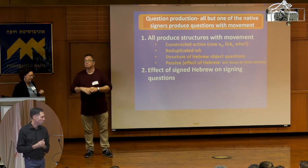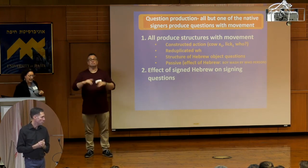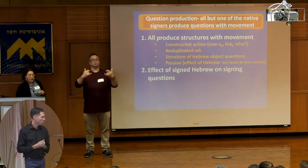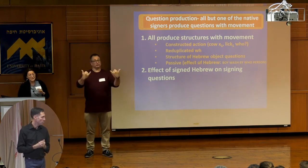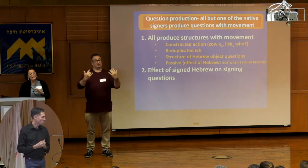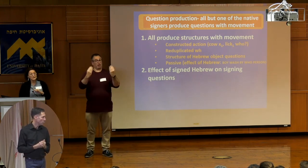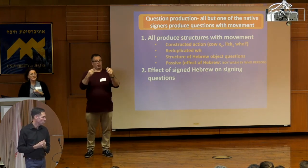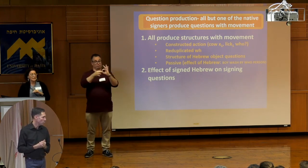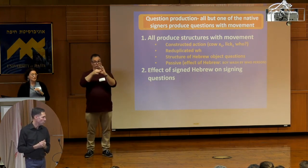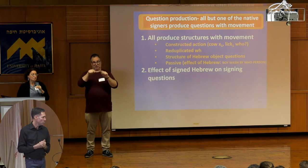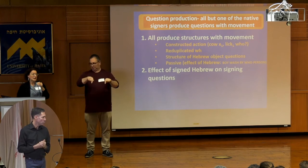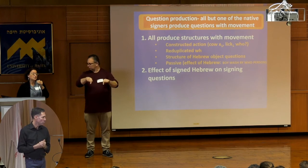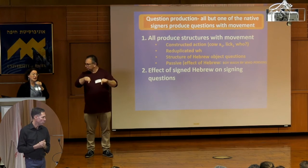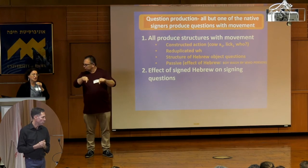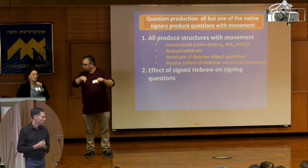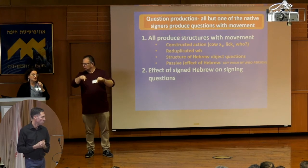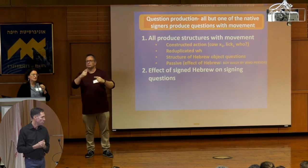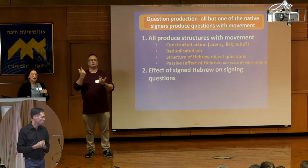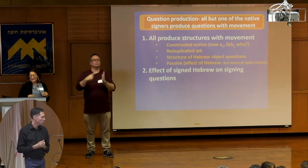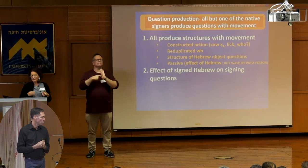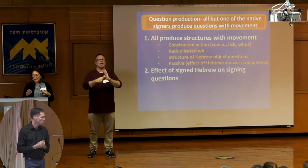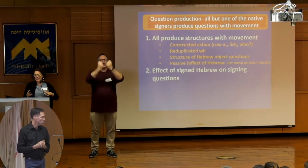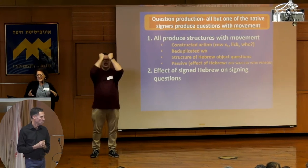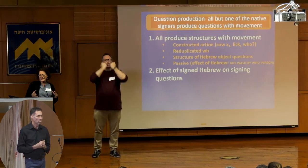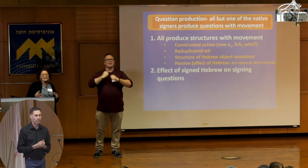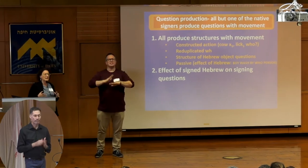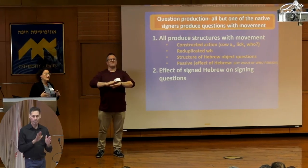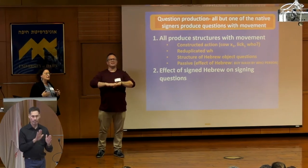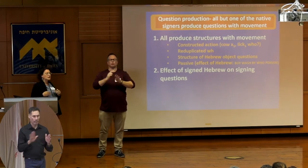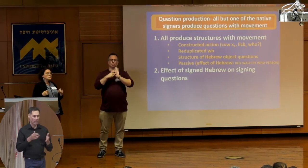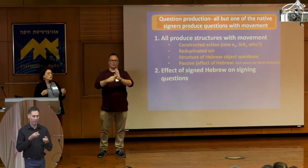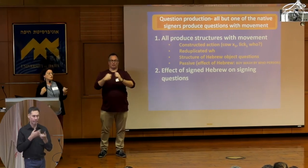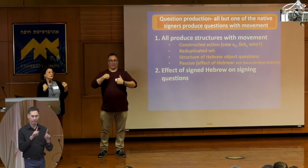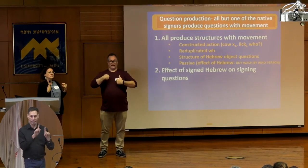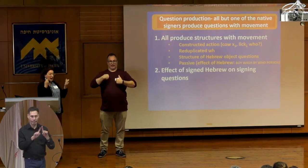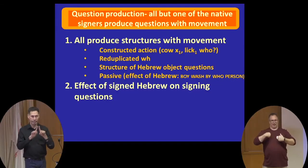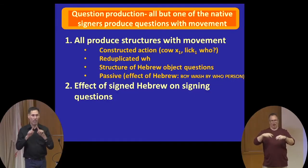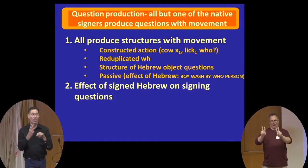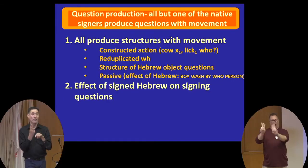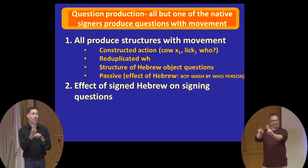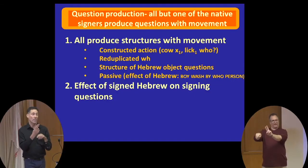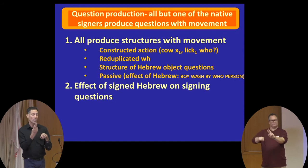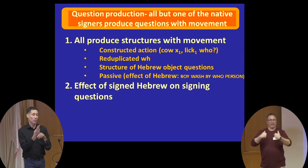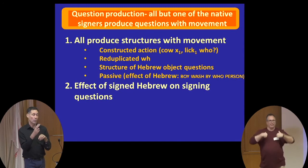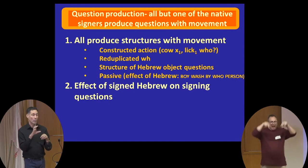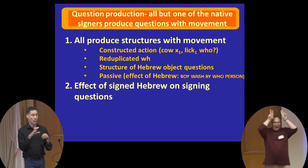We see different types of productions. Sometimes they use constructed action. Sometimes they